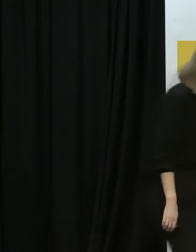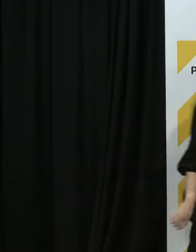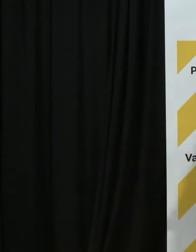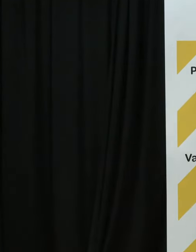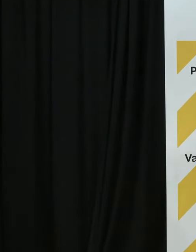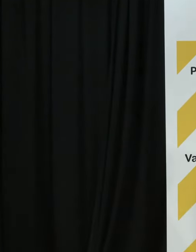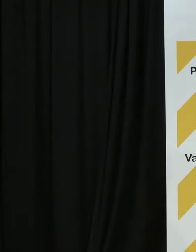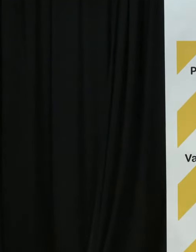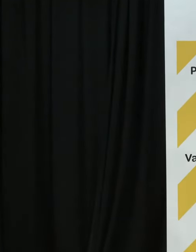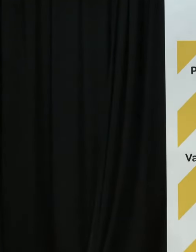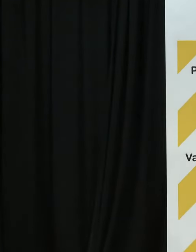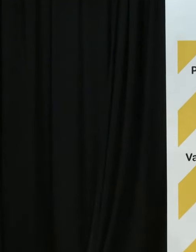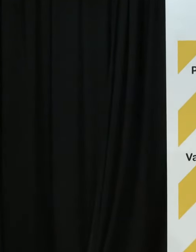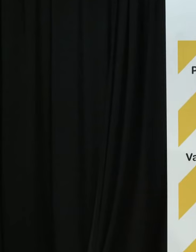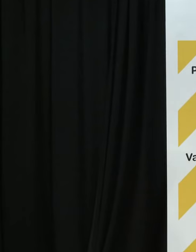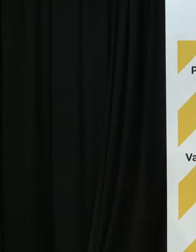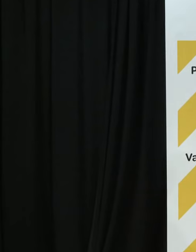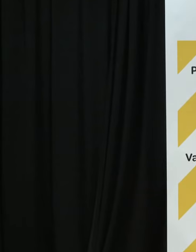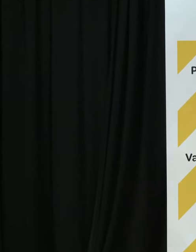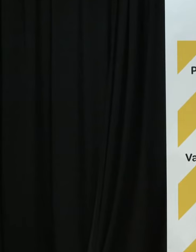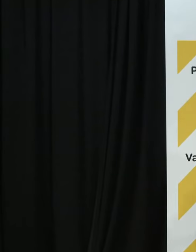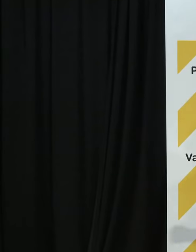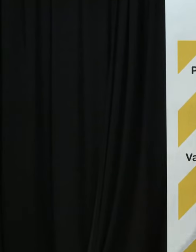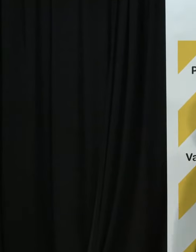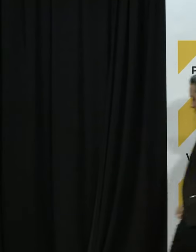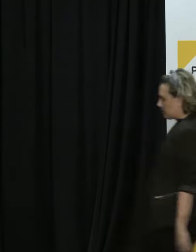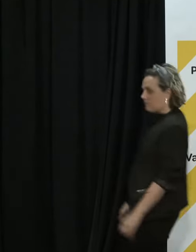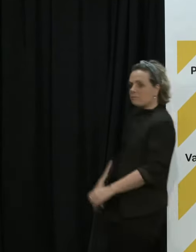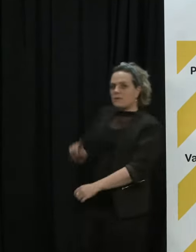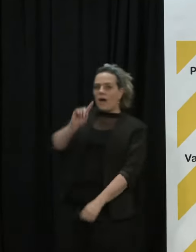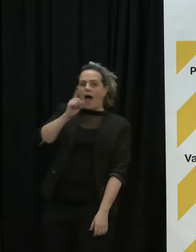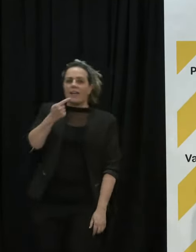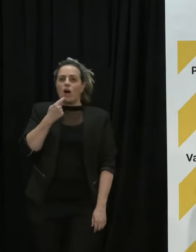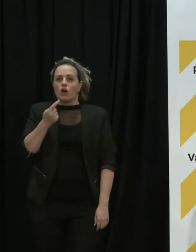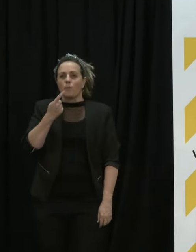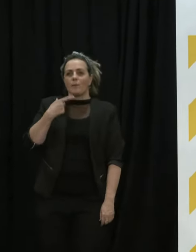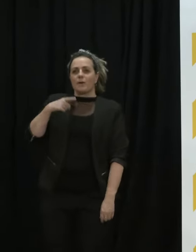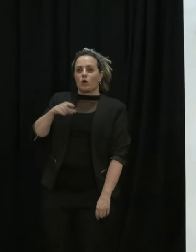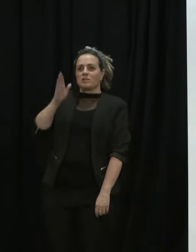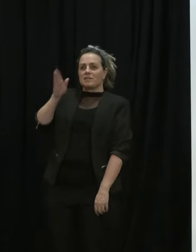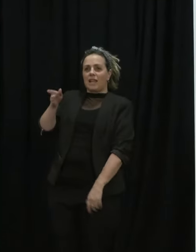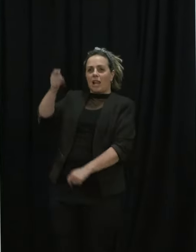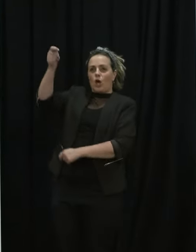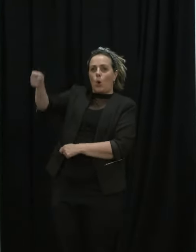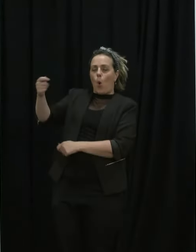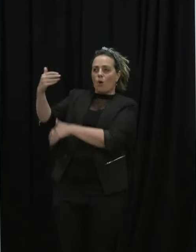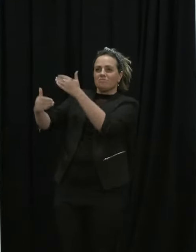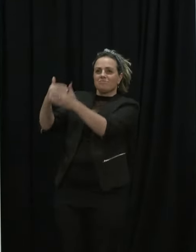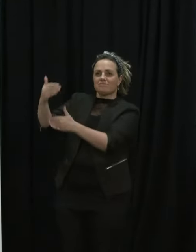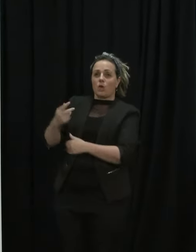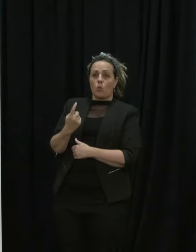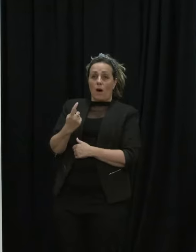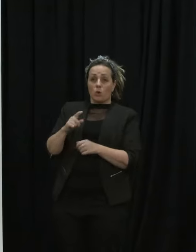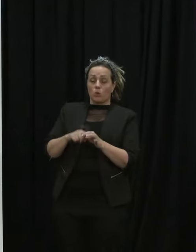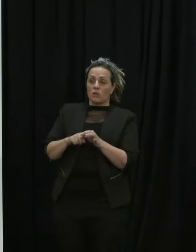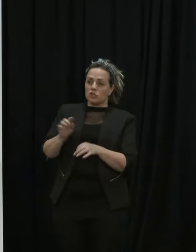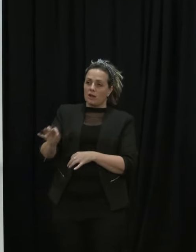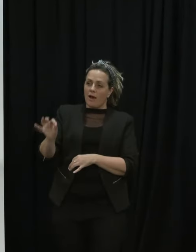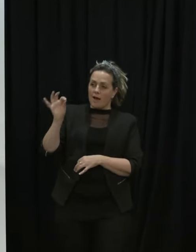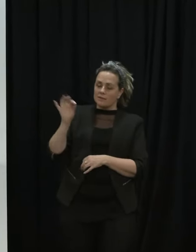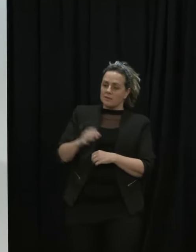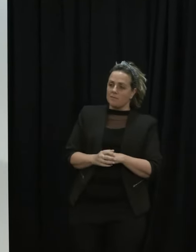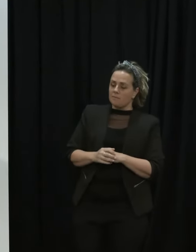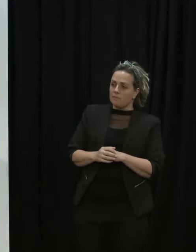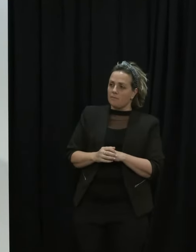because it's a process that's going to be may still be before the court. So I think we might just leave that one. take the final one. Thank you. Just